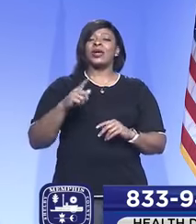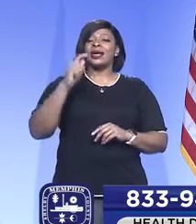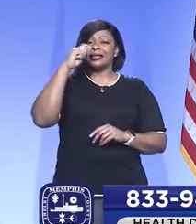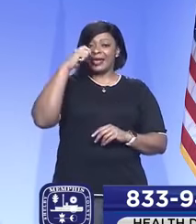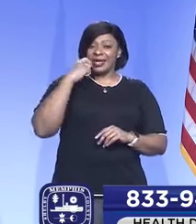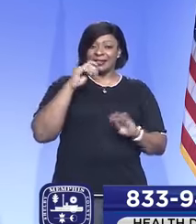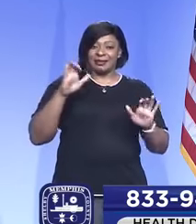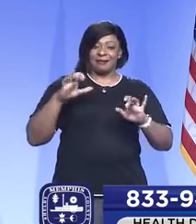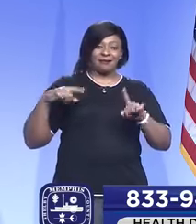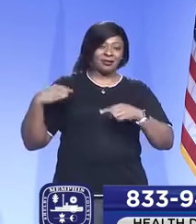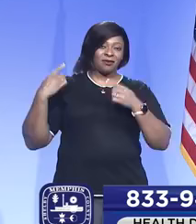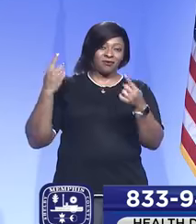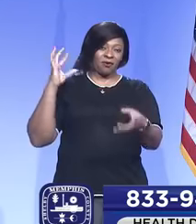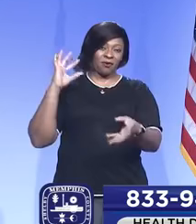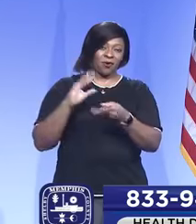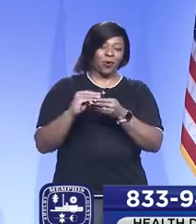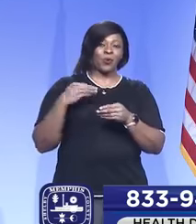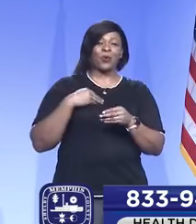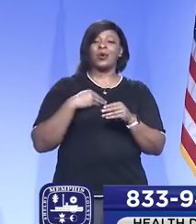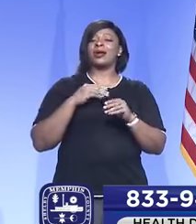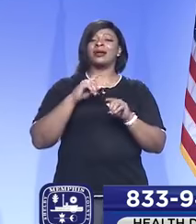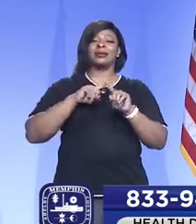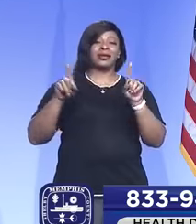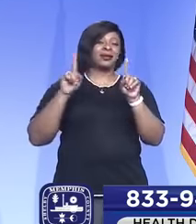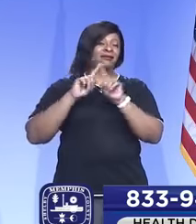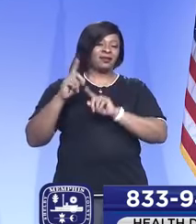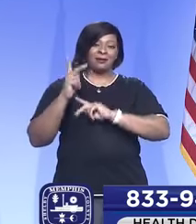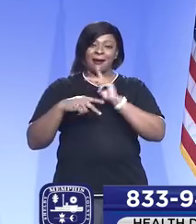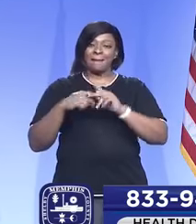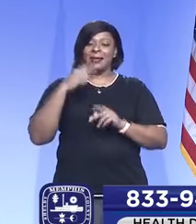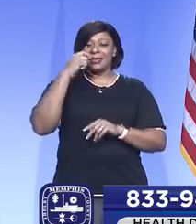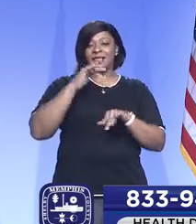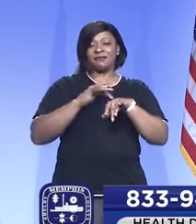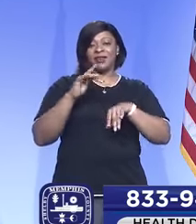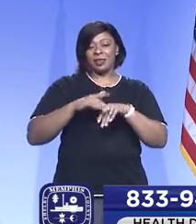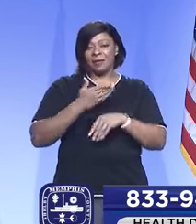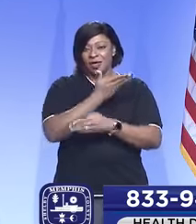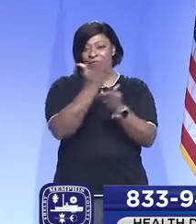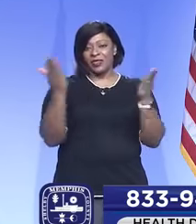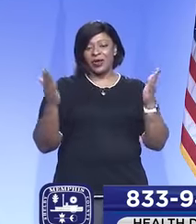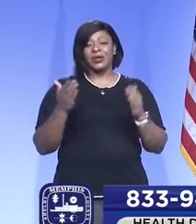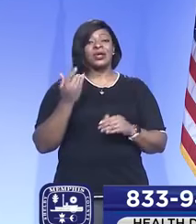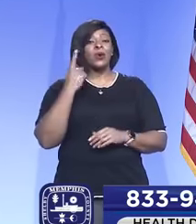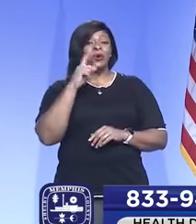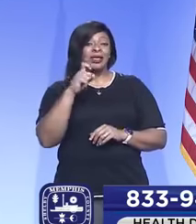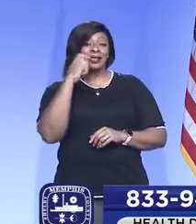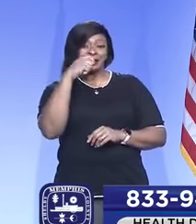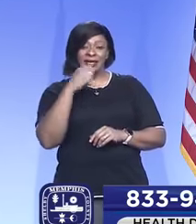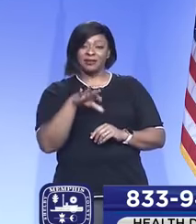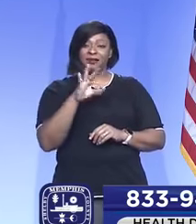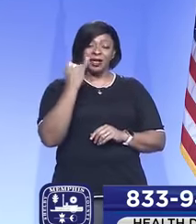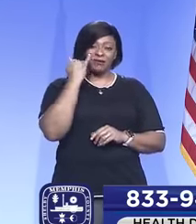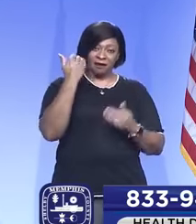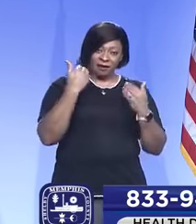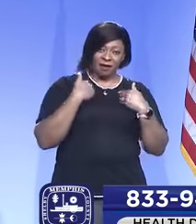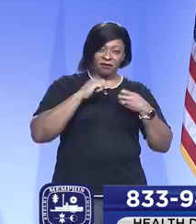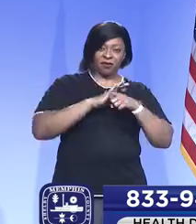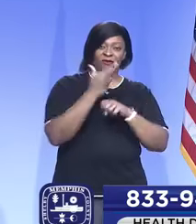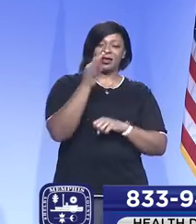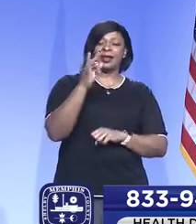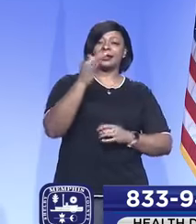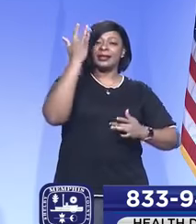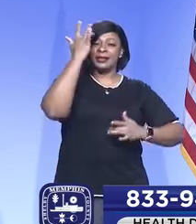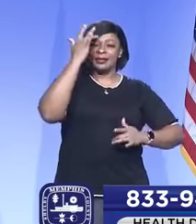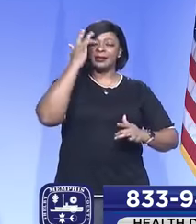performed in Shelby County, and we have widespread availability of testing. So anyone who needs to be tested to find out if they have COVID-19